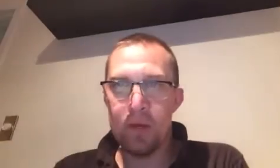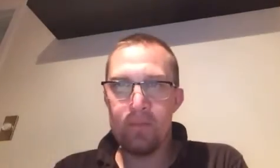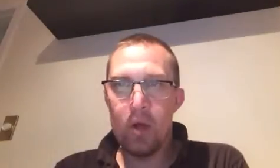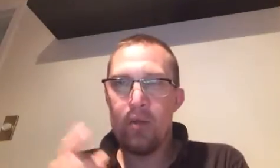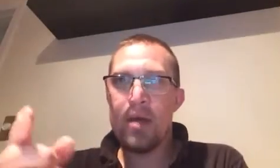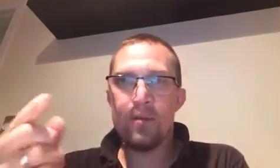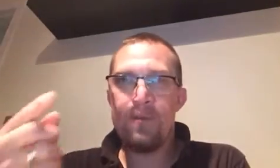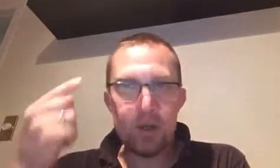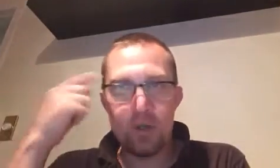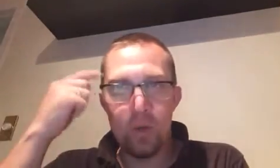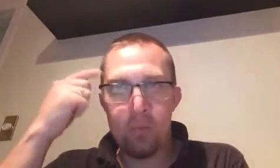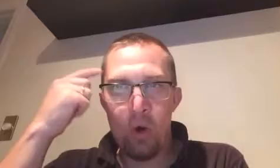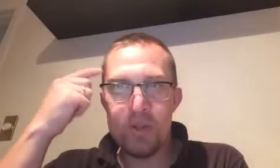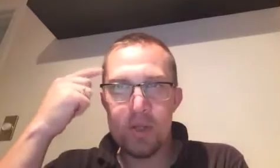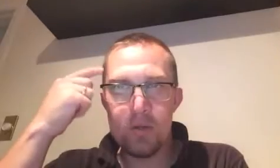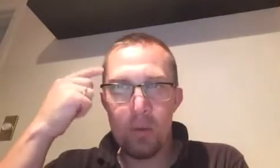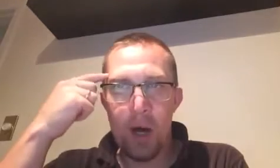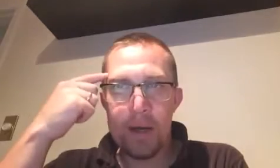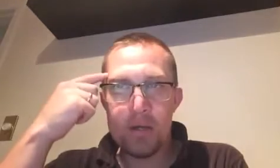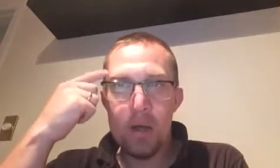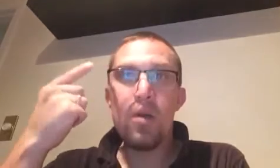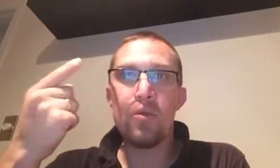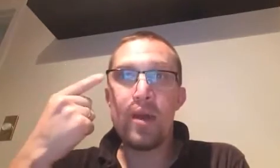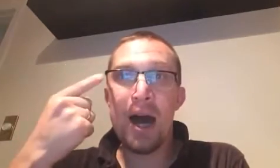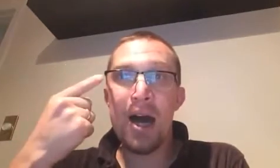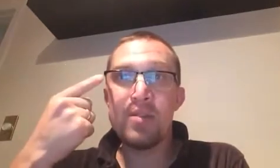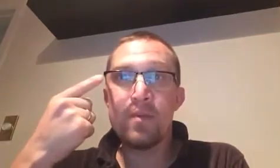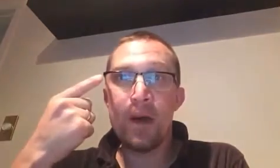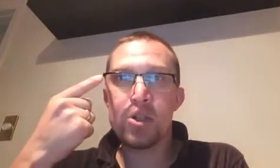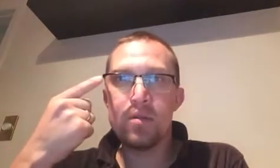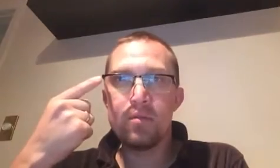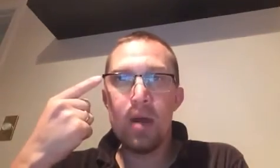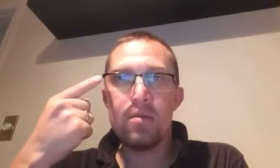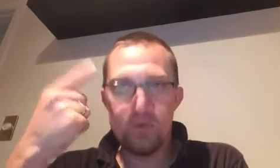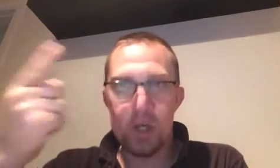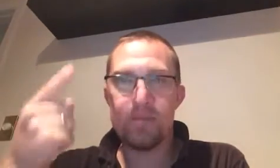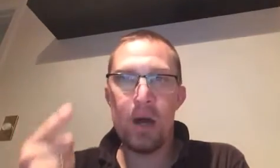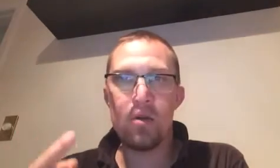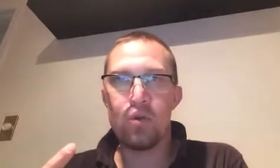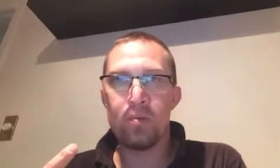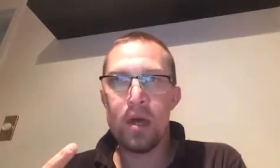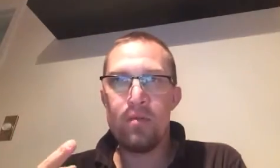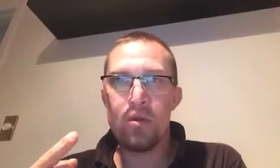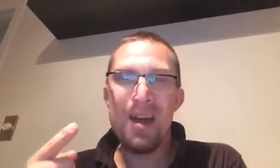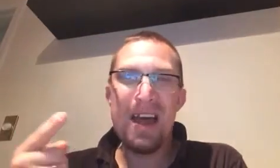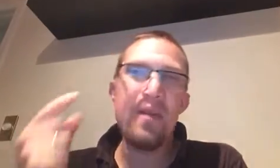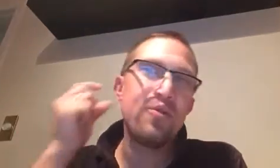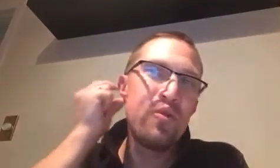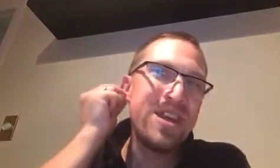them, they infect you with poison in your mind through the eyes of infection, right? You justify your cruel behavior, and then through the